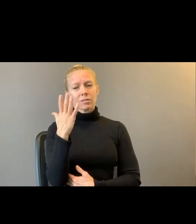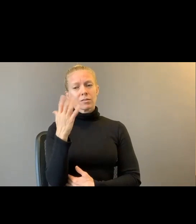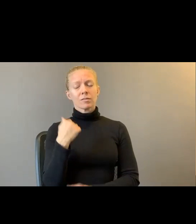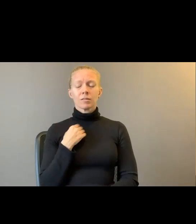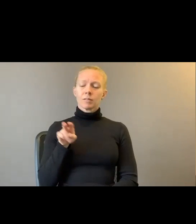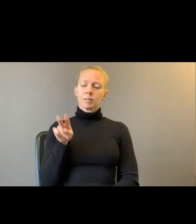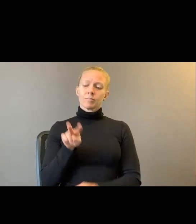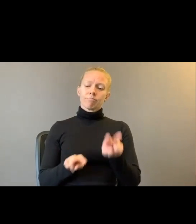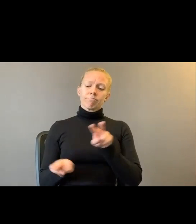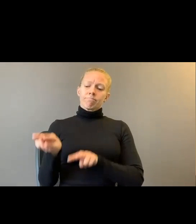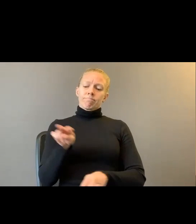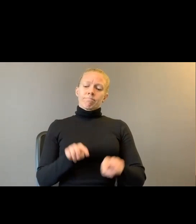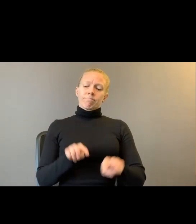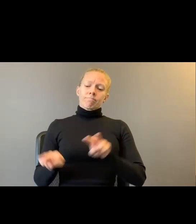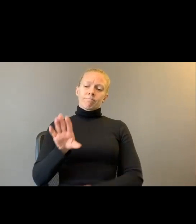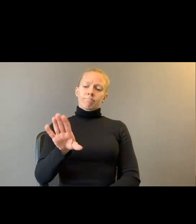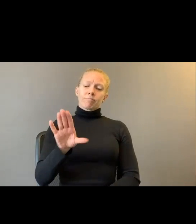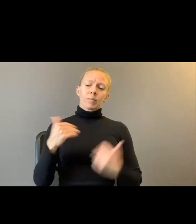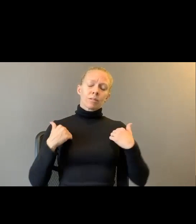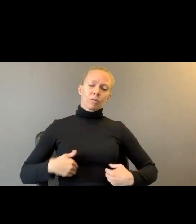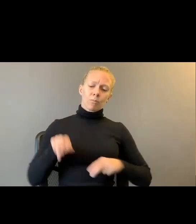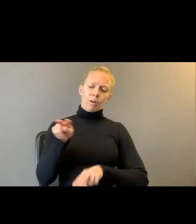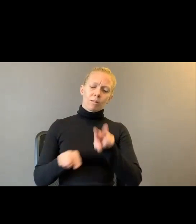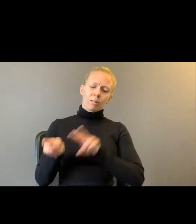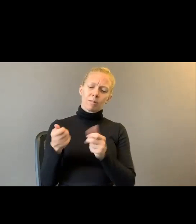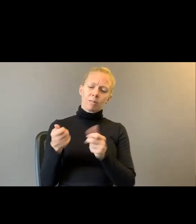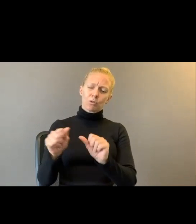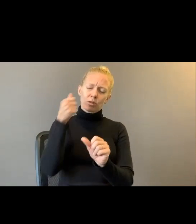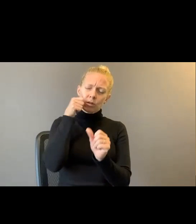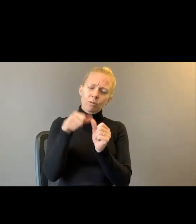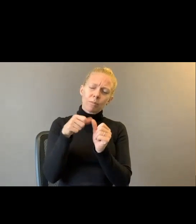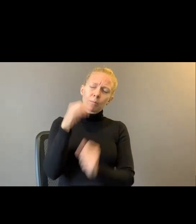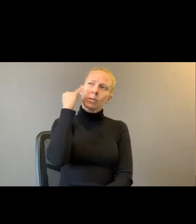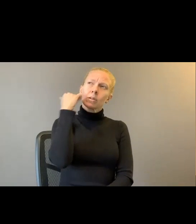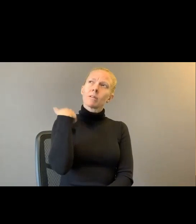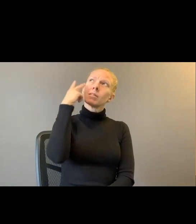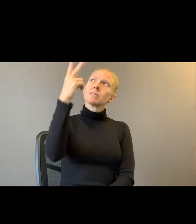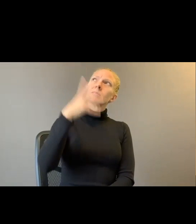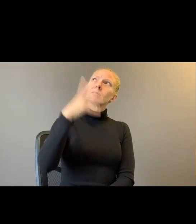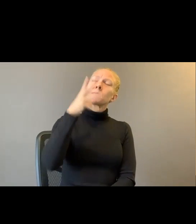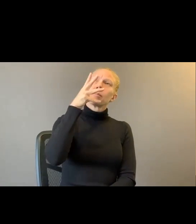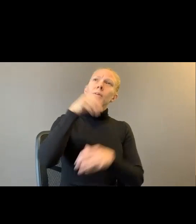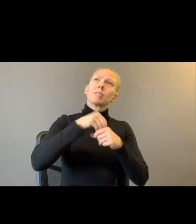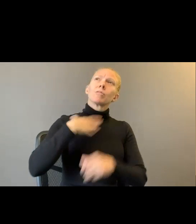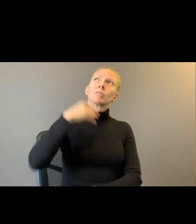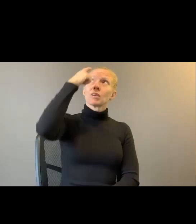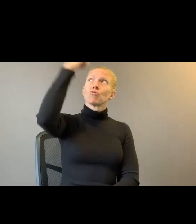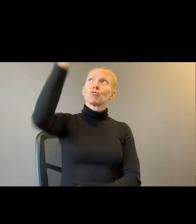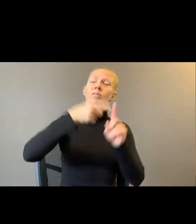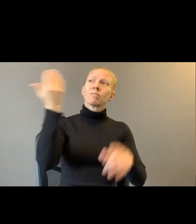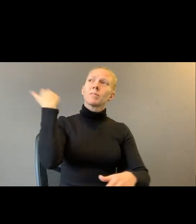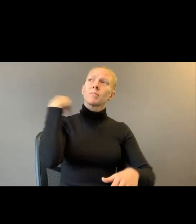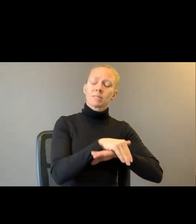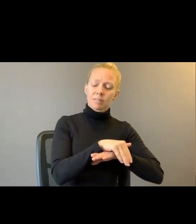try to remember if I caught my mother in the dream I had the night before, where the hem